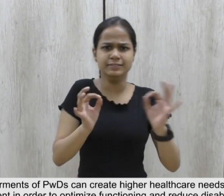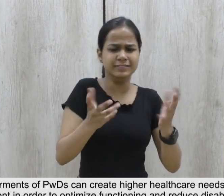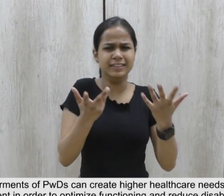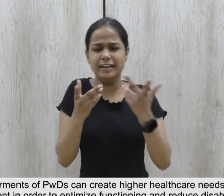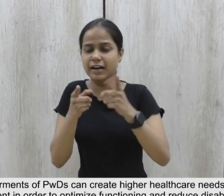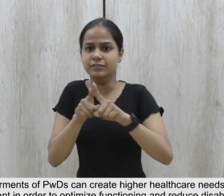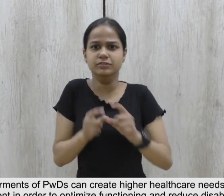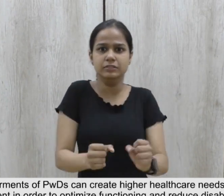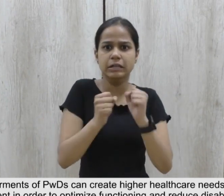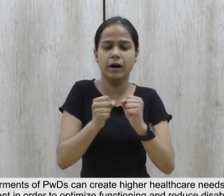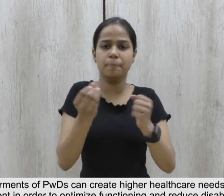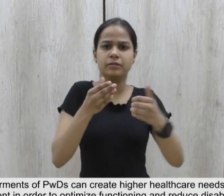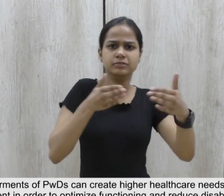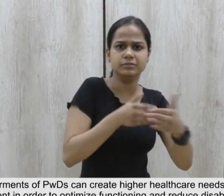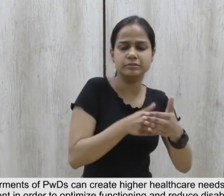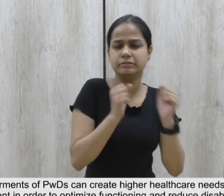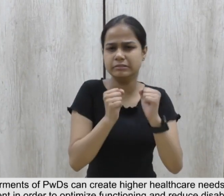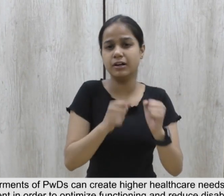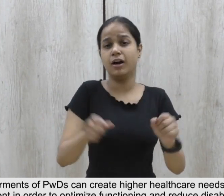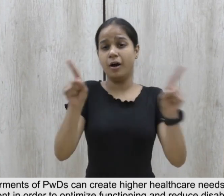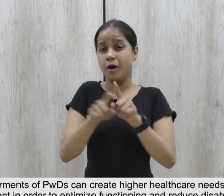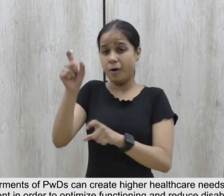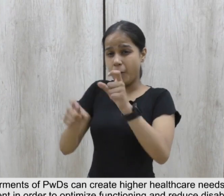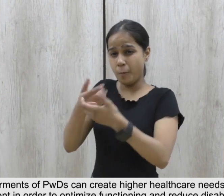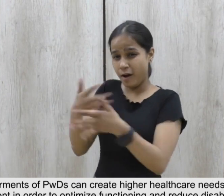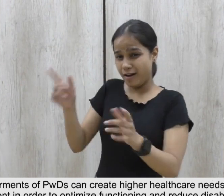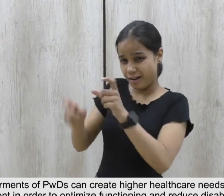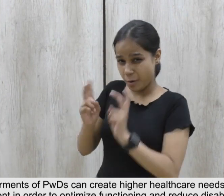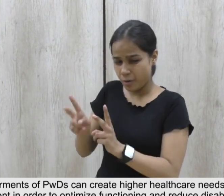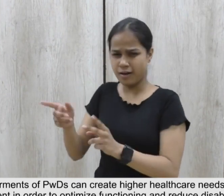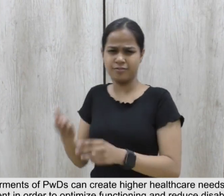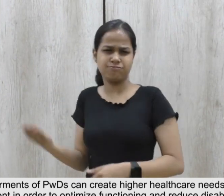impairments of PWDs can create higher health care needs. 7